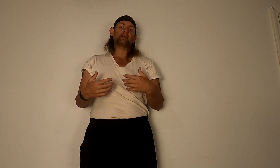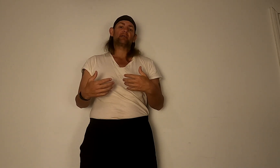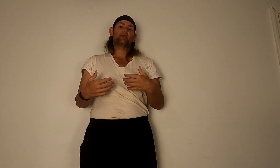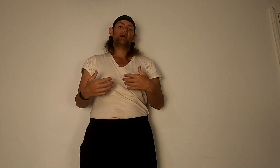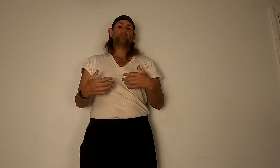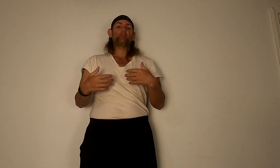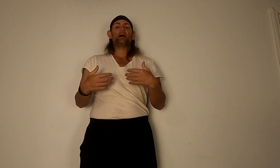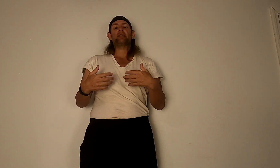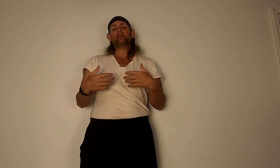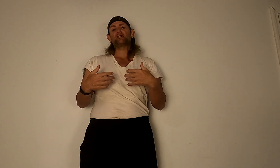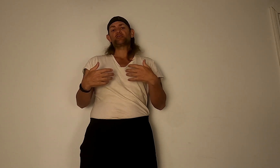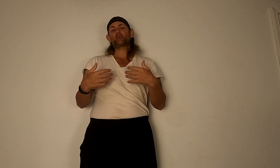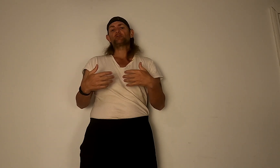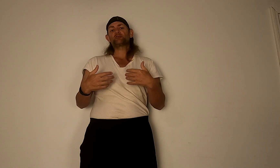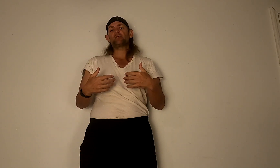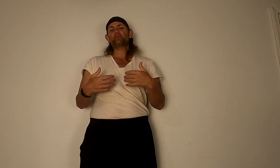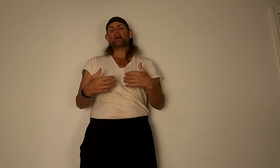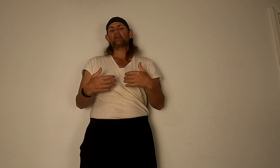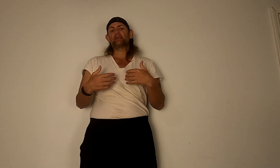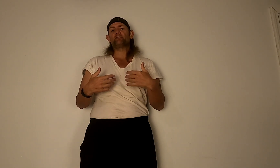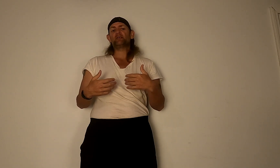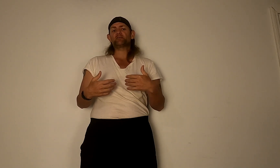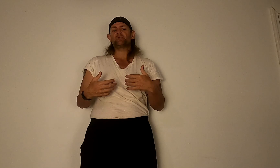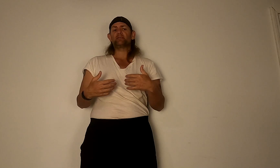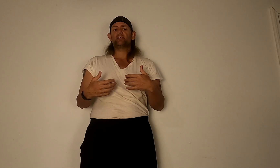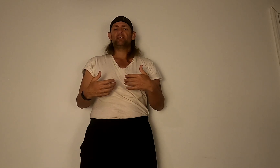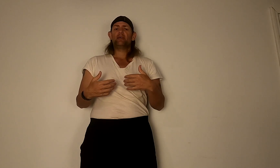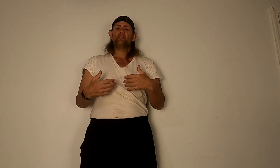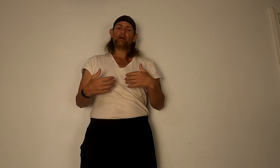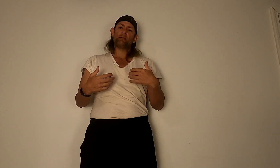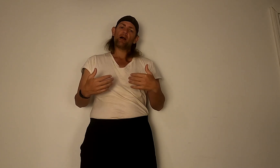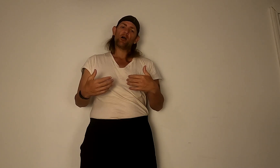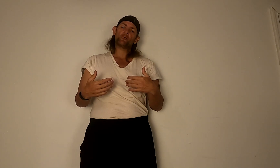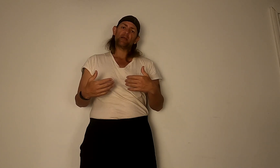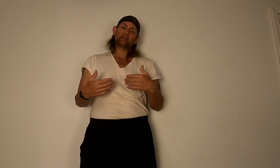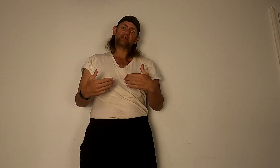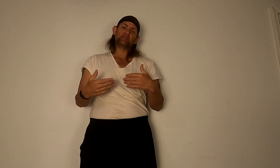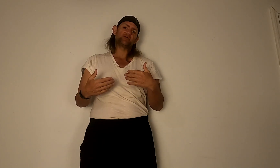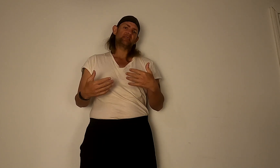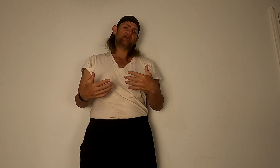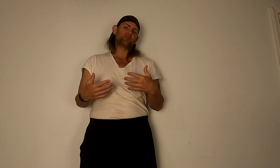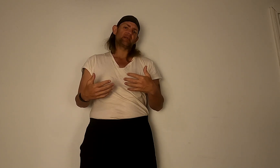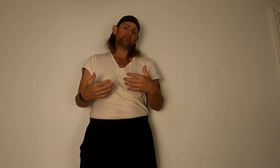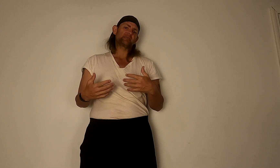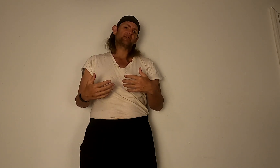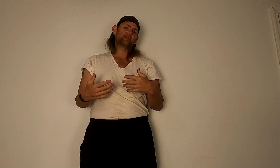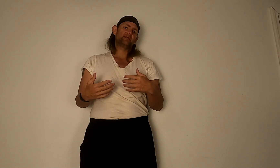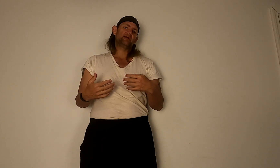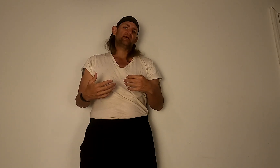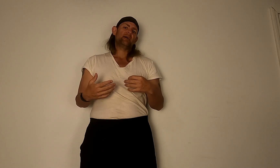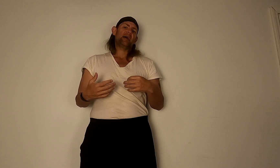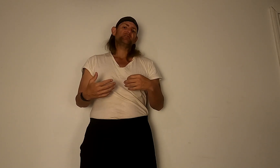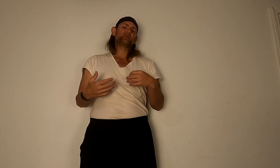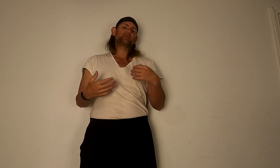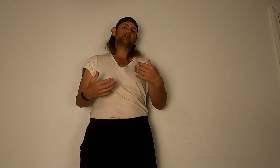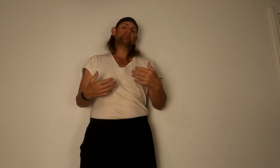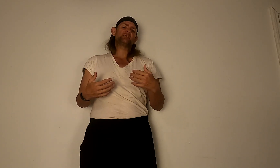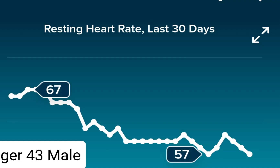my body gets so streamlined and efficient that my heart rate tends to decrease. As you can see in this